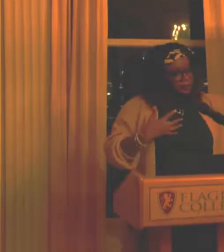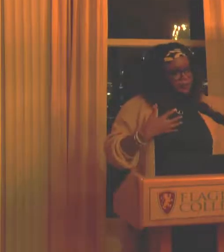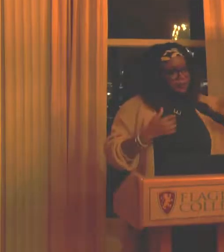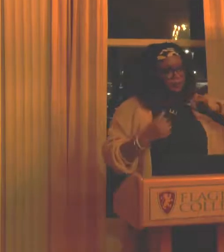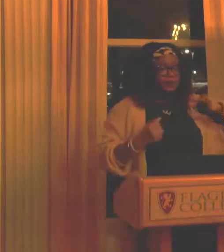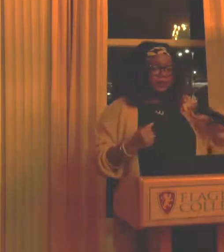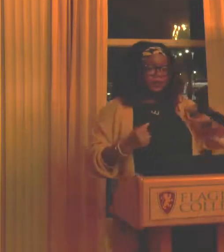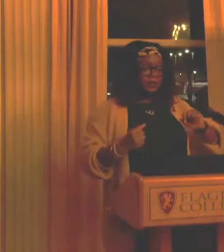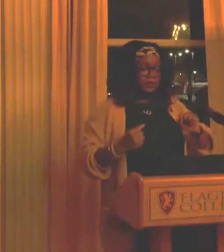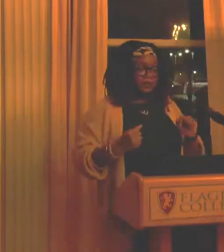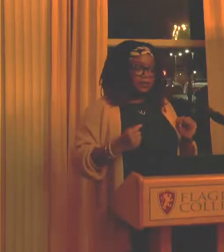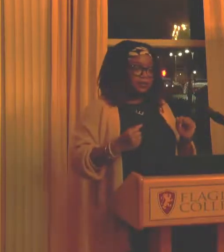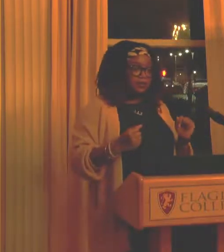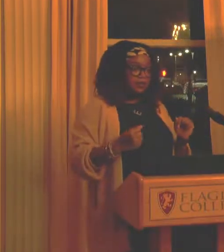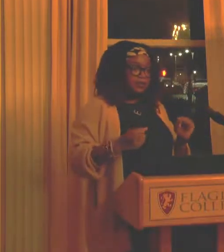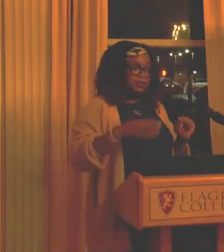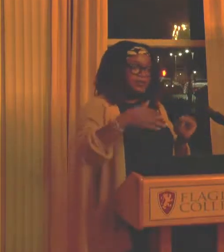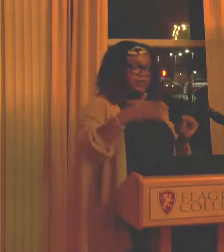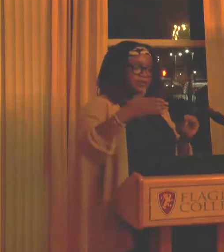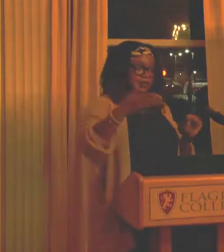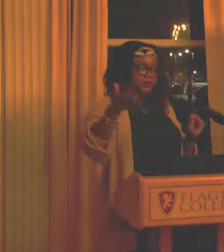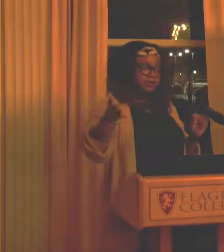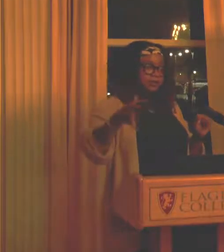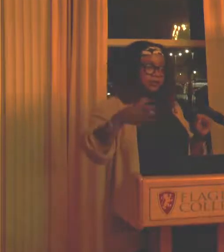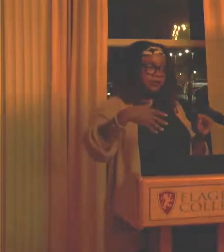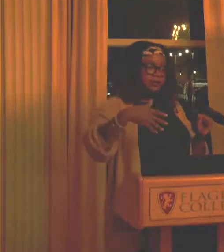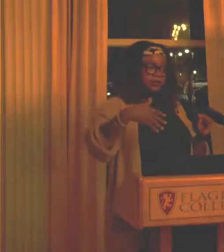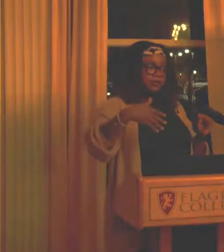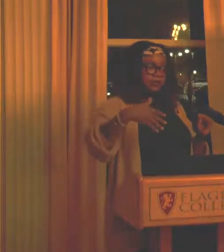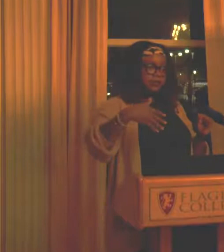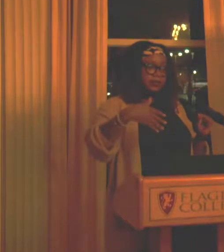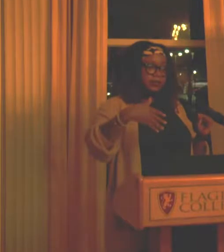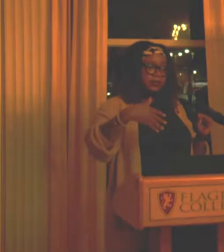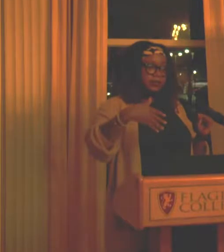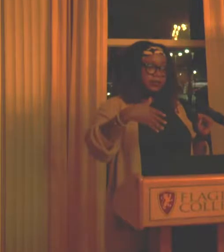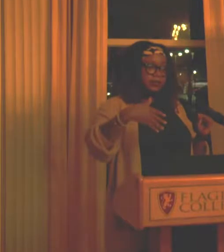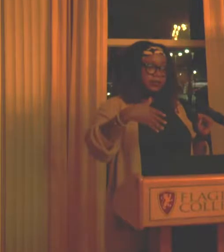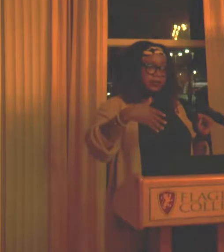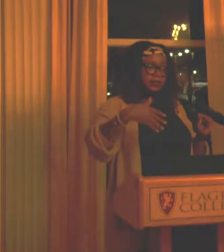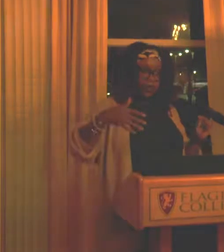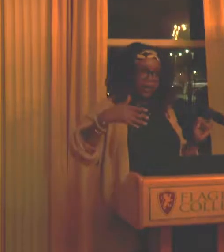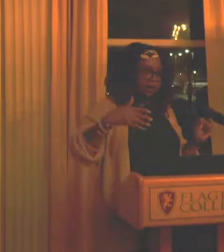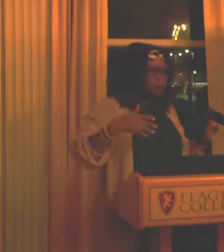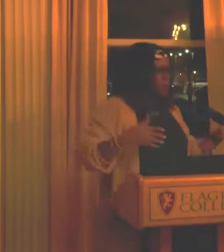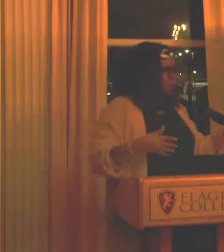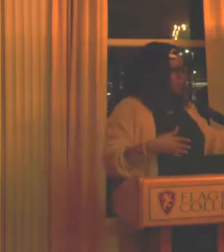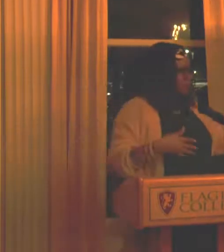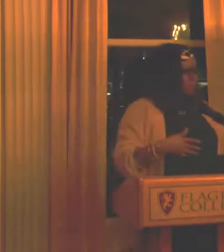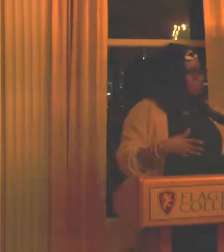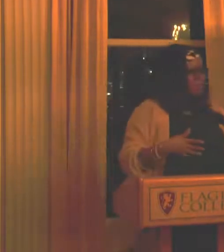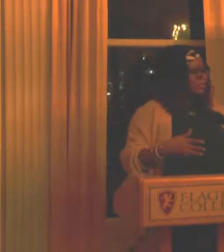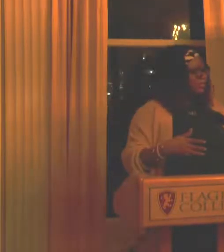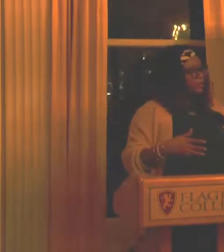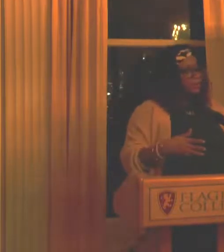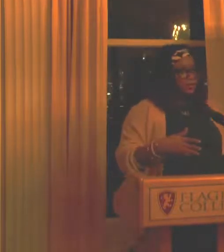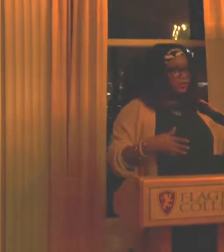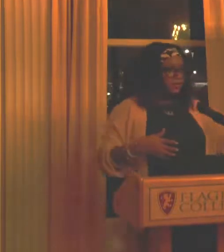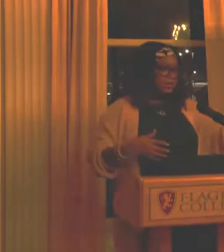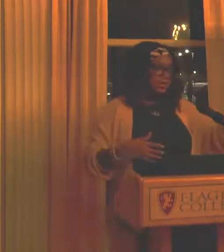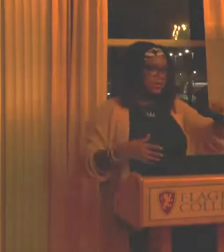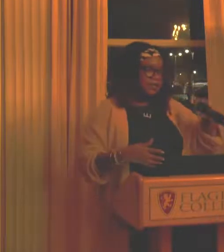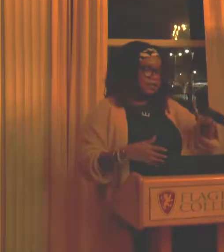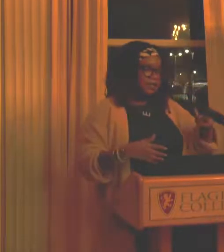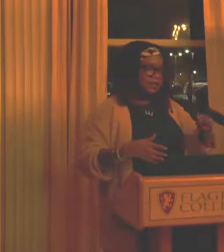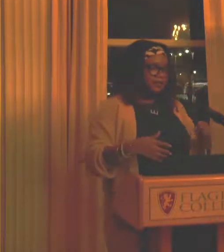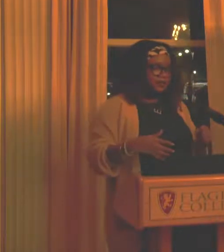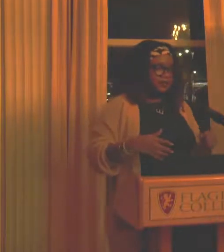rainbow from Four Colored Girls. In Four Colored Girls, I told you there were seven women. Lady in red, Lady in brown. So, she's like the one that's closest